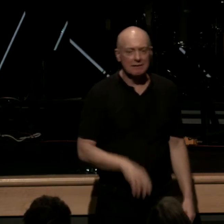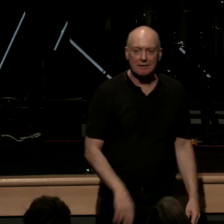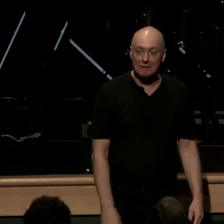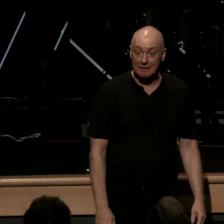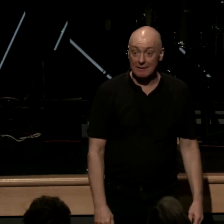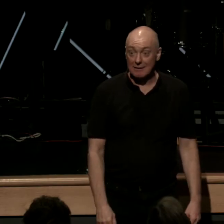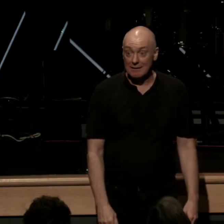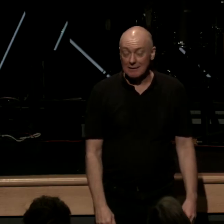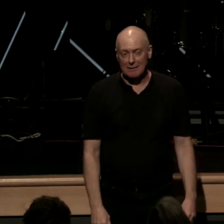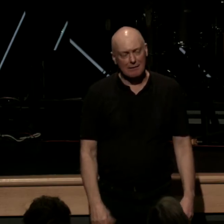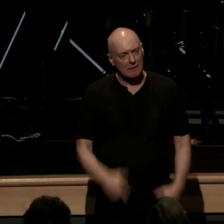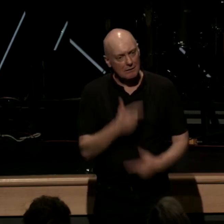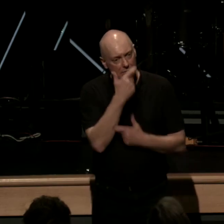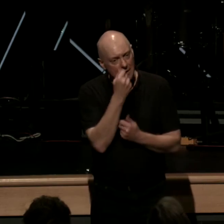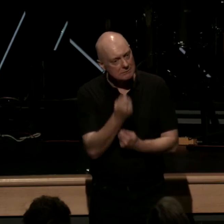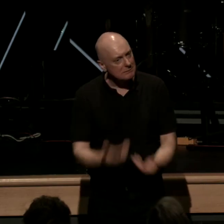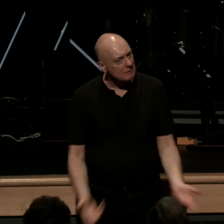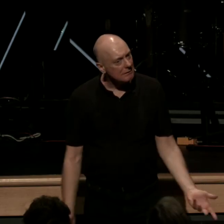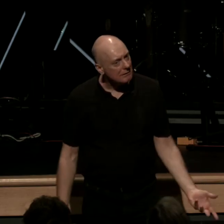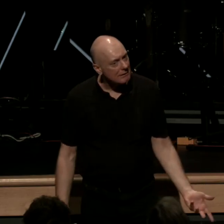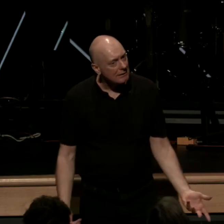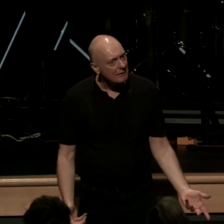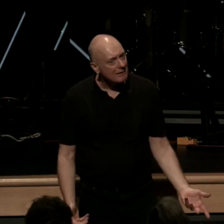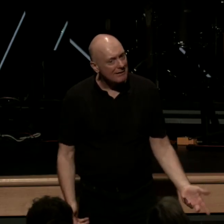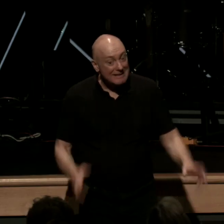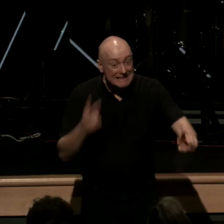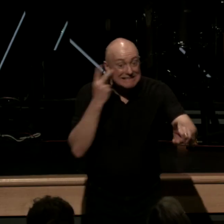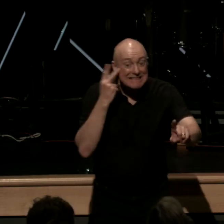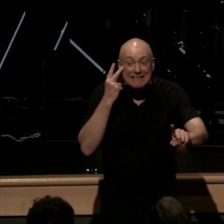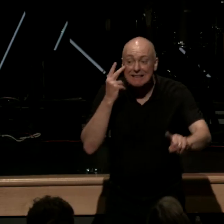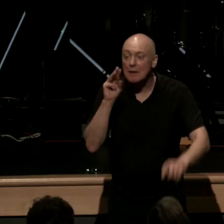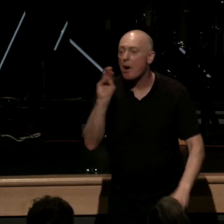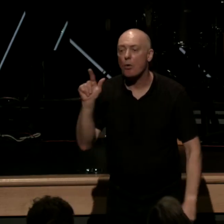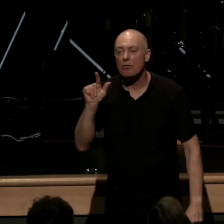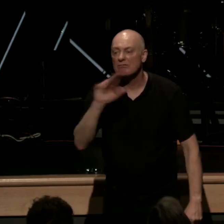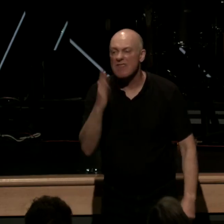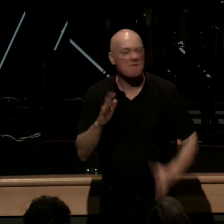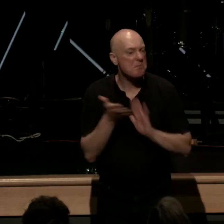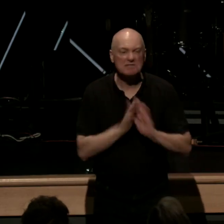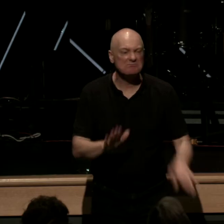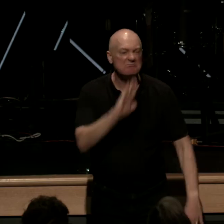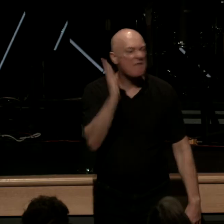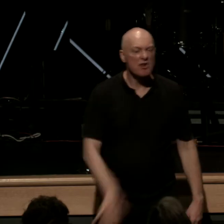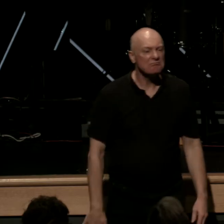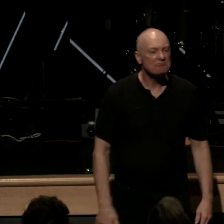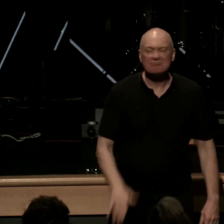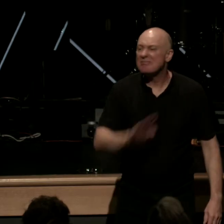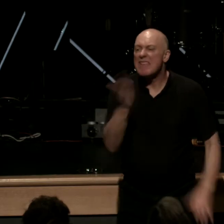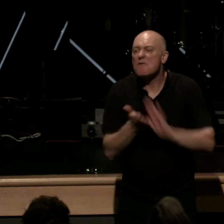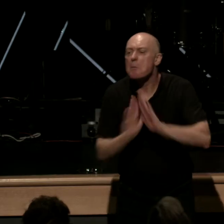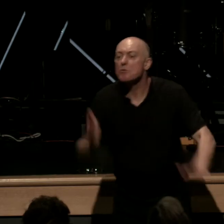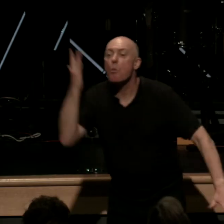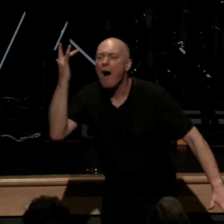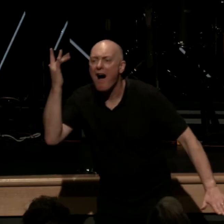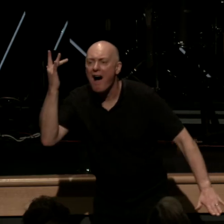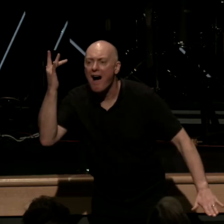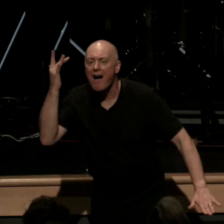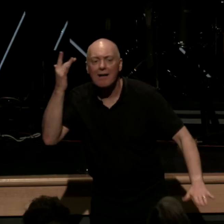fascinating but you see Luther never had peace he never had peace because his salvation was